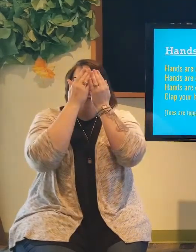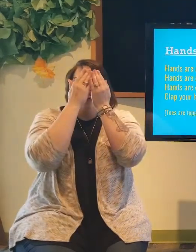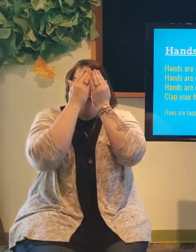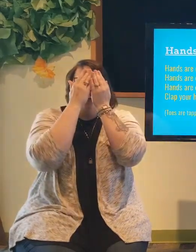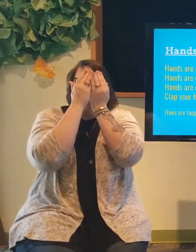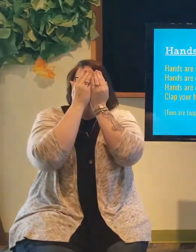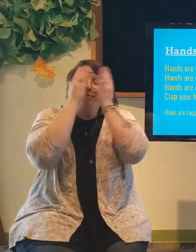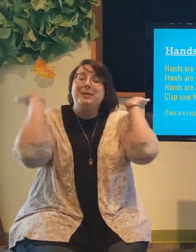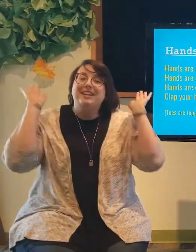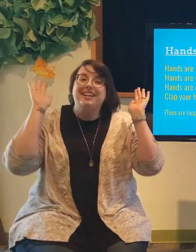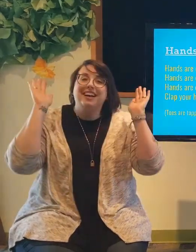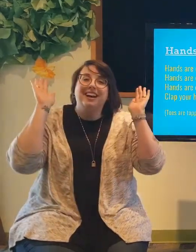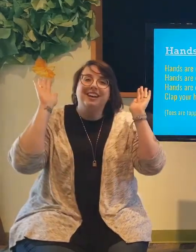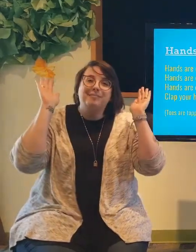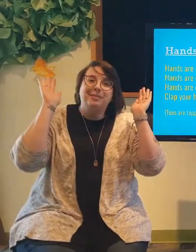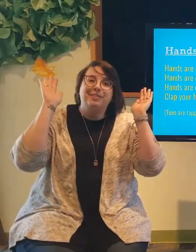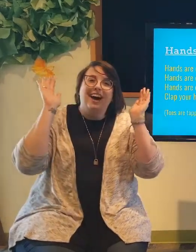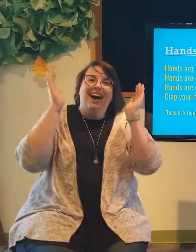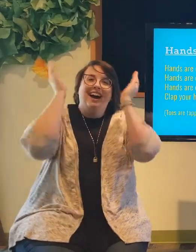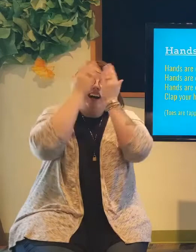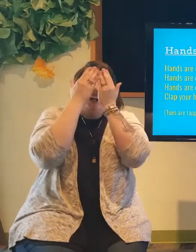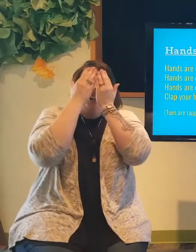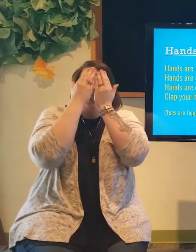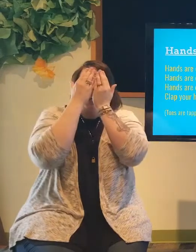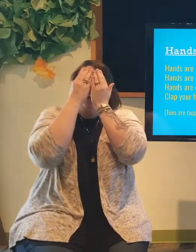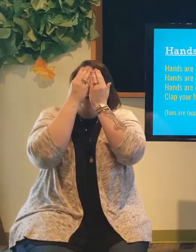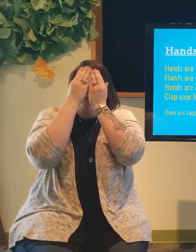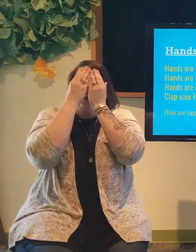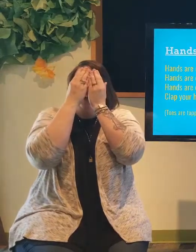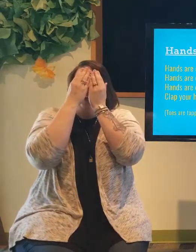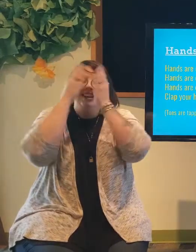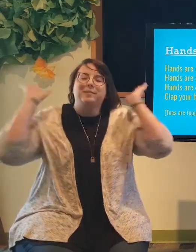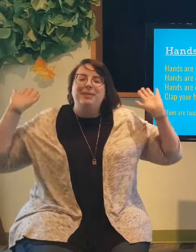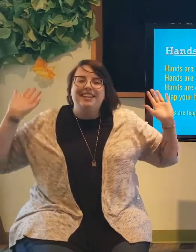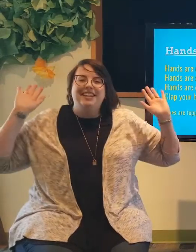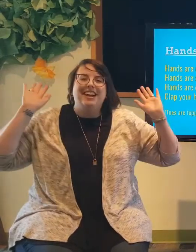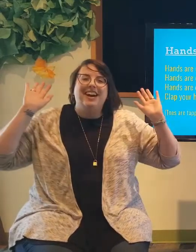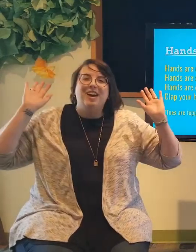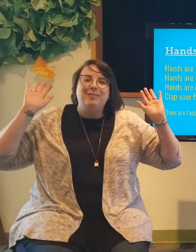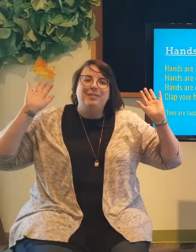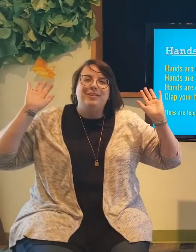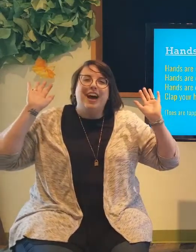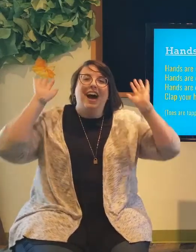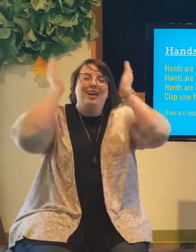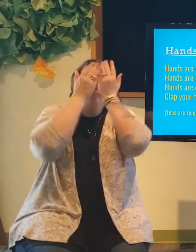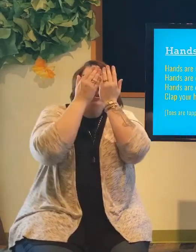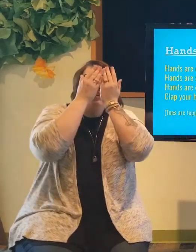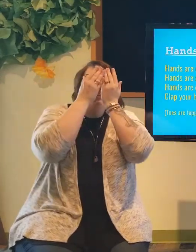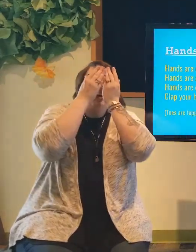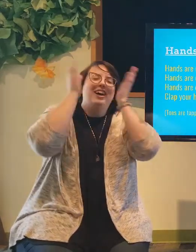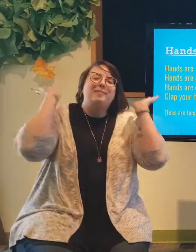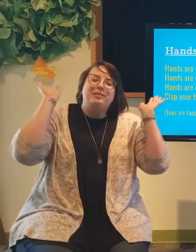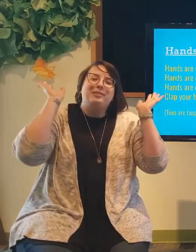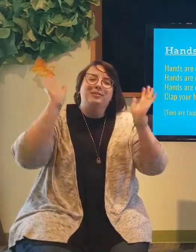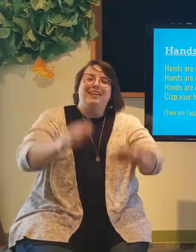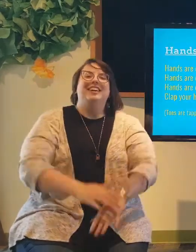hiding peek-a-boo. Eyes are hiding peek-a-boo. Peek-a-boo, my